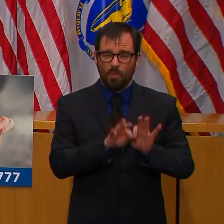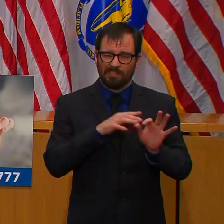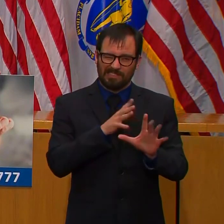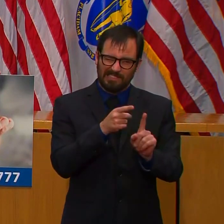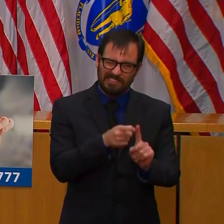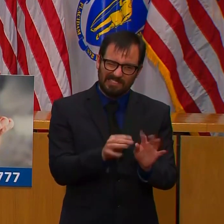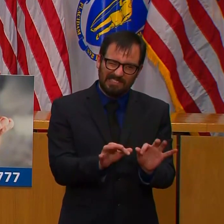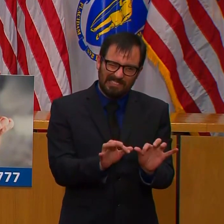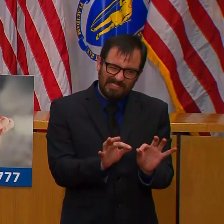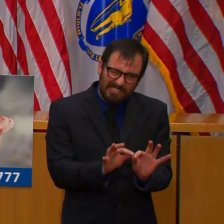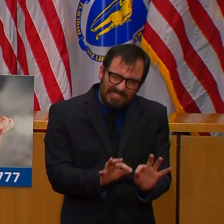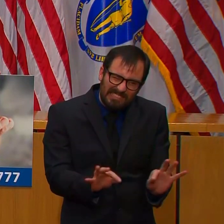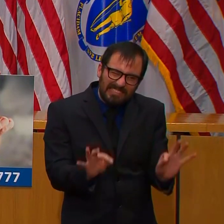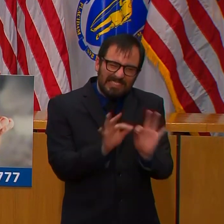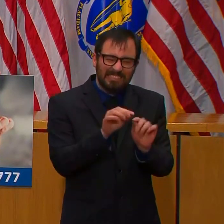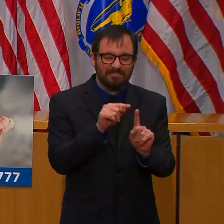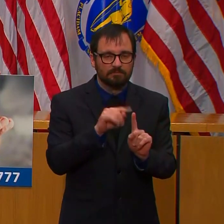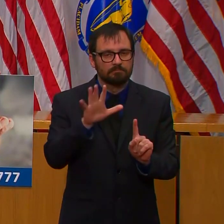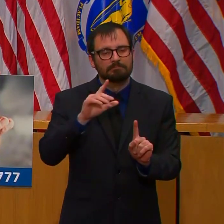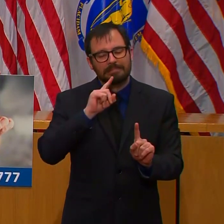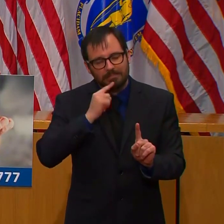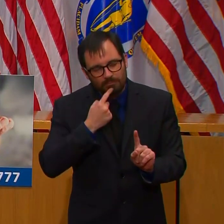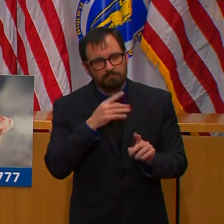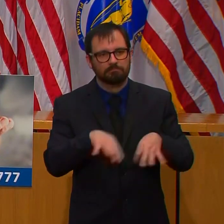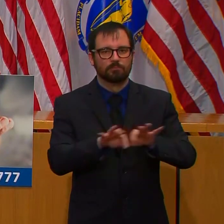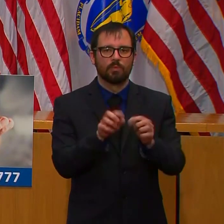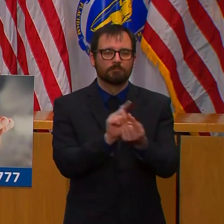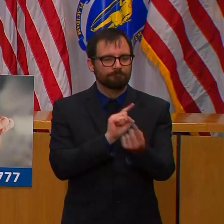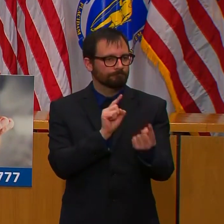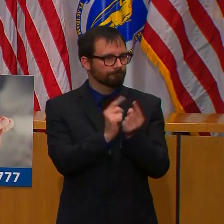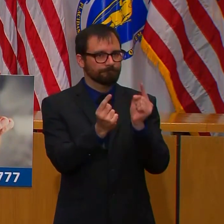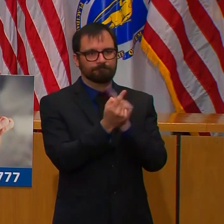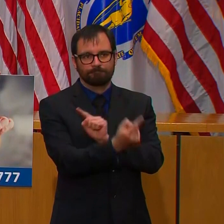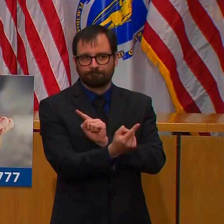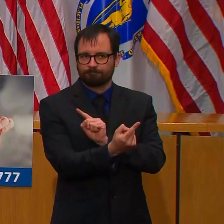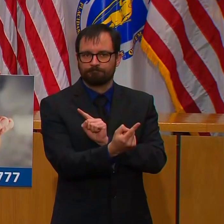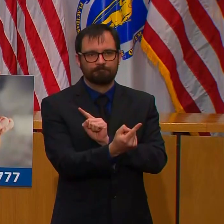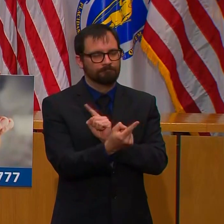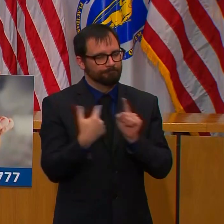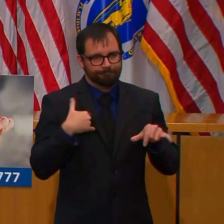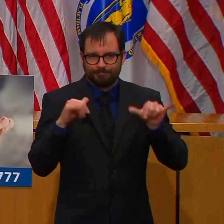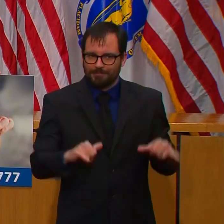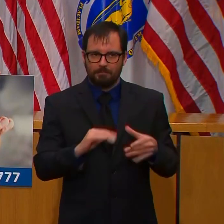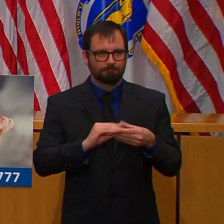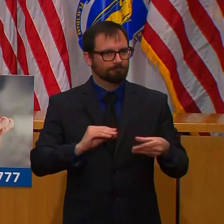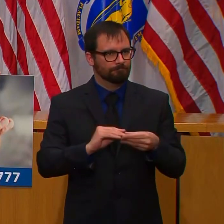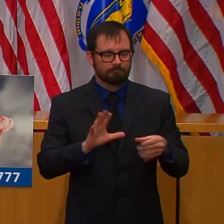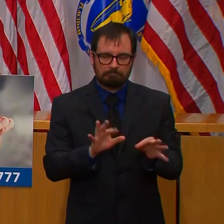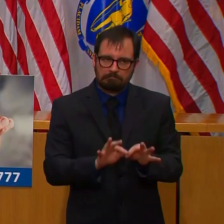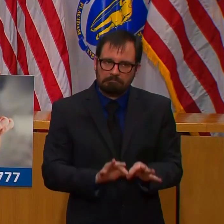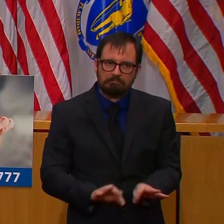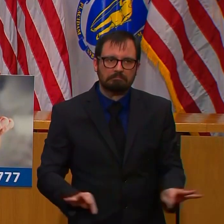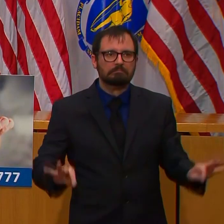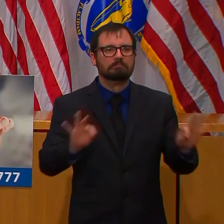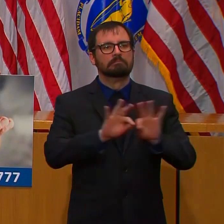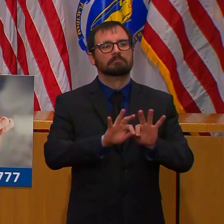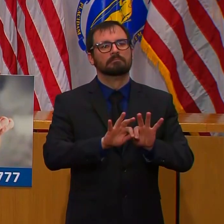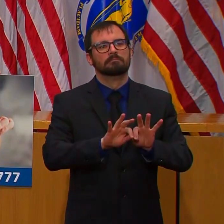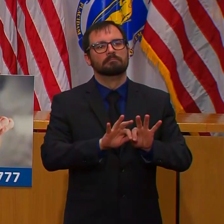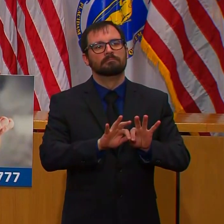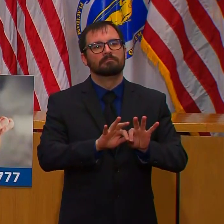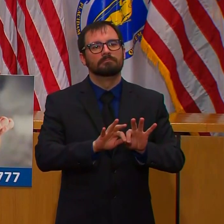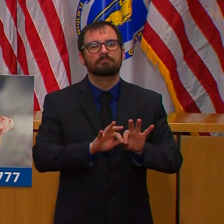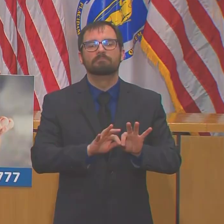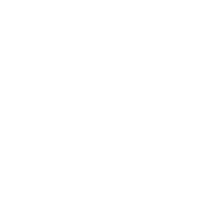with distance. It is in many respects our single biggest weapon in battling COVID